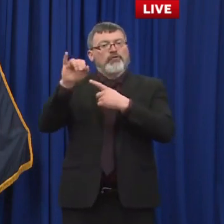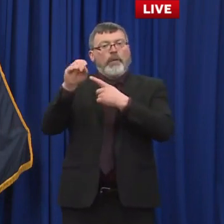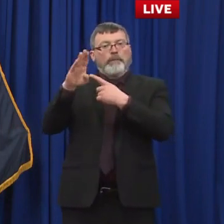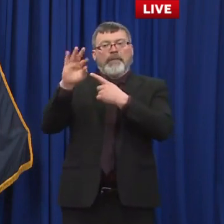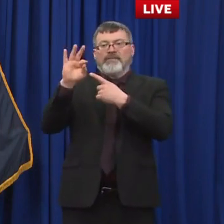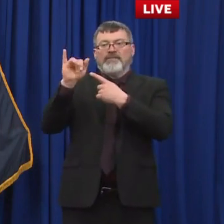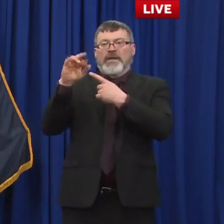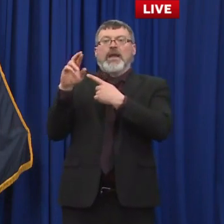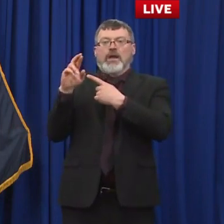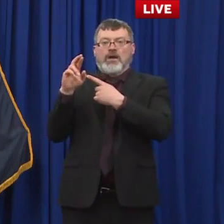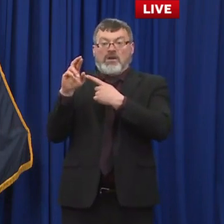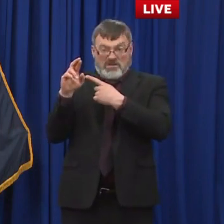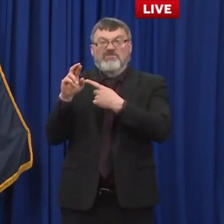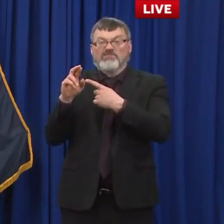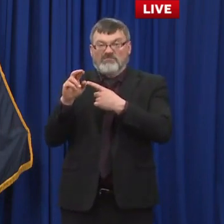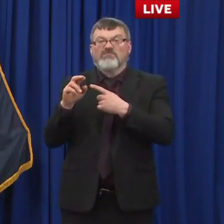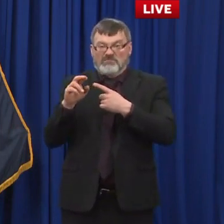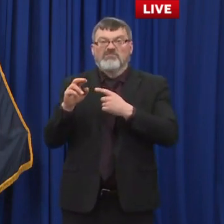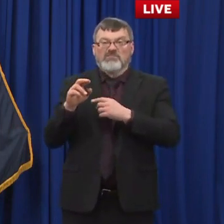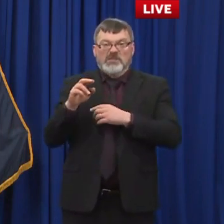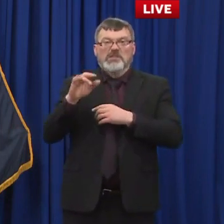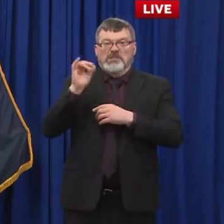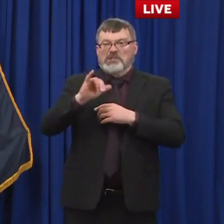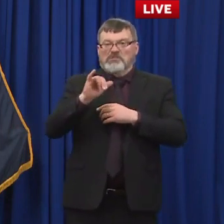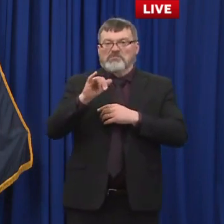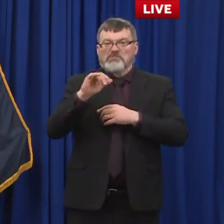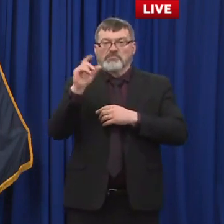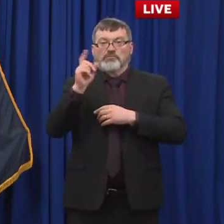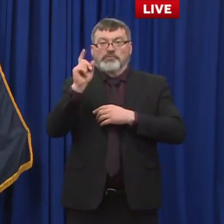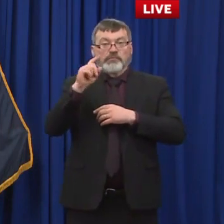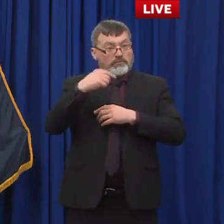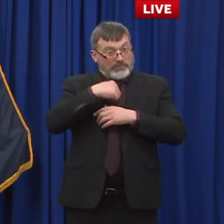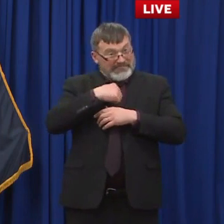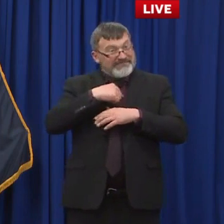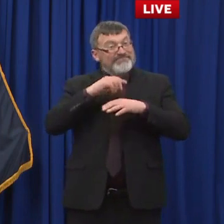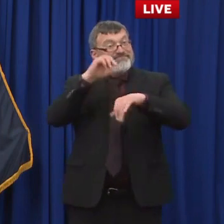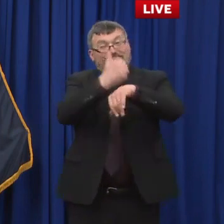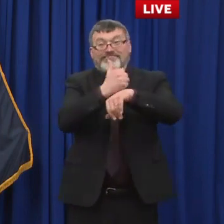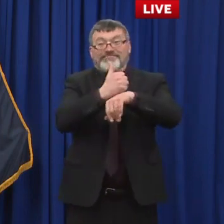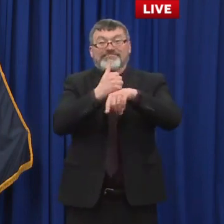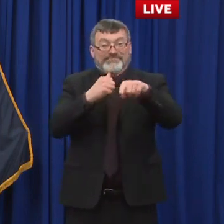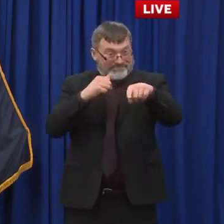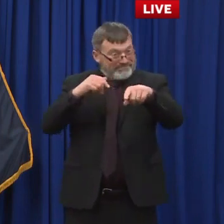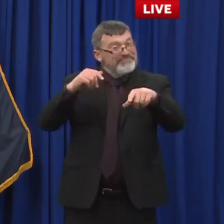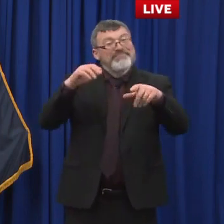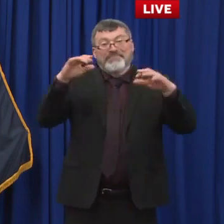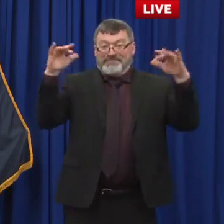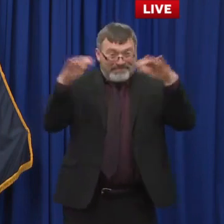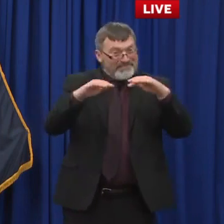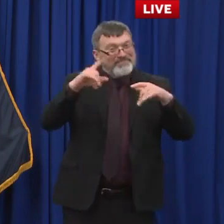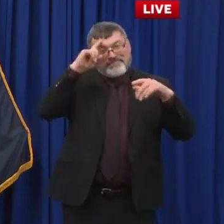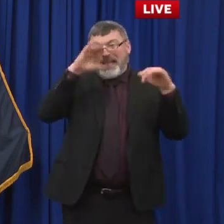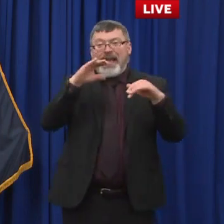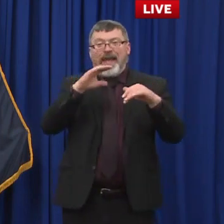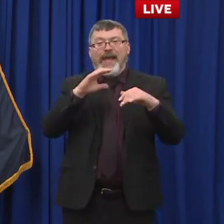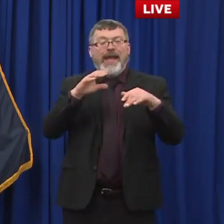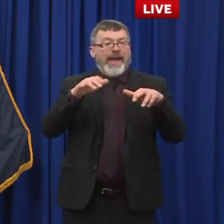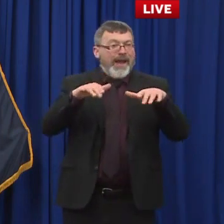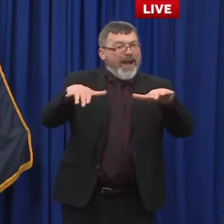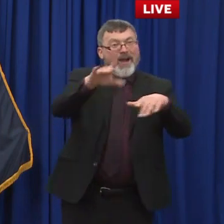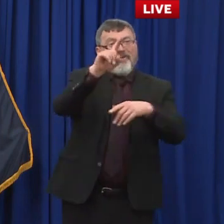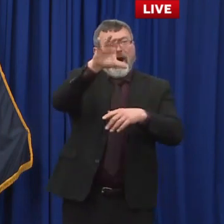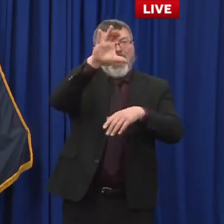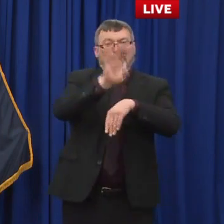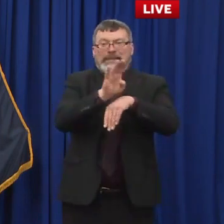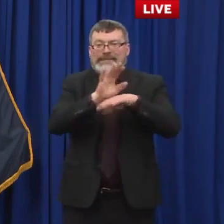Sports Center. We had 100 employers with over 3,000 jobs available as part of that virtual job fair. And we only